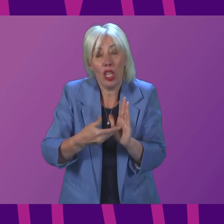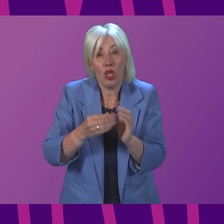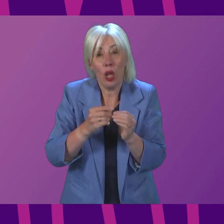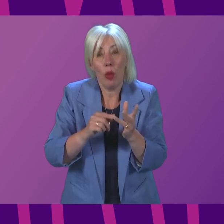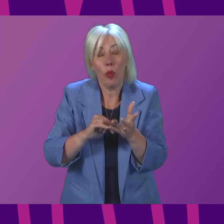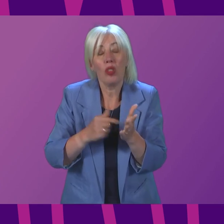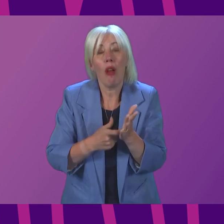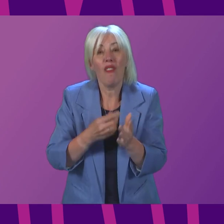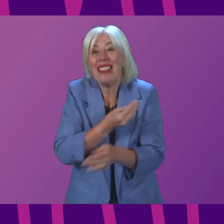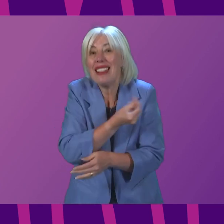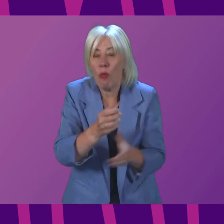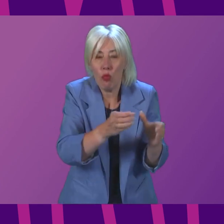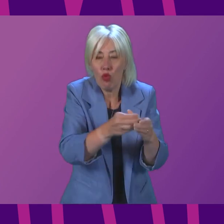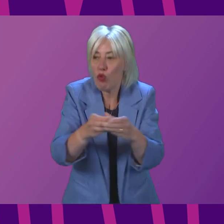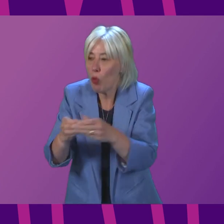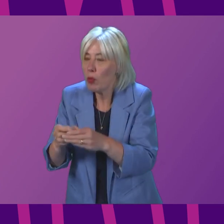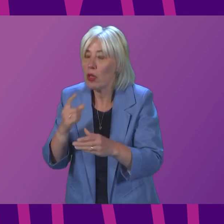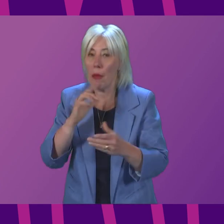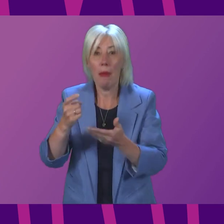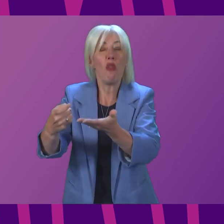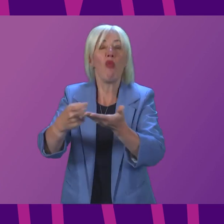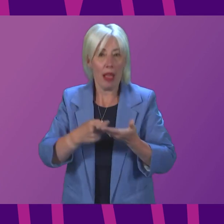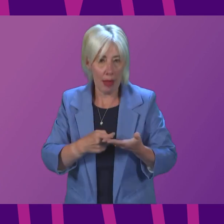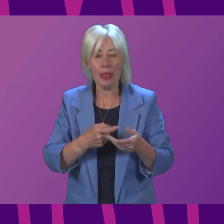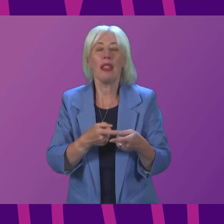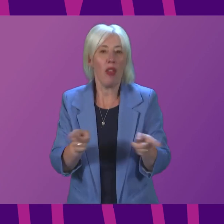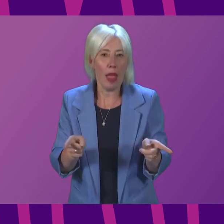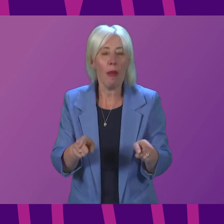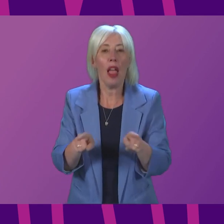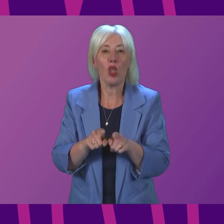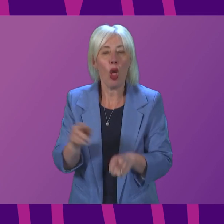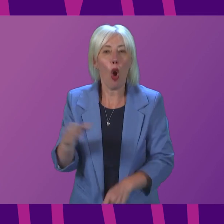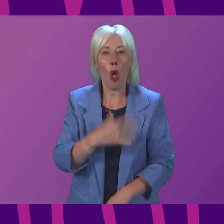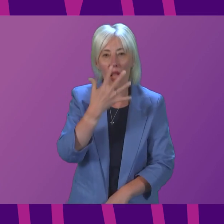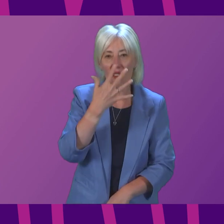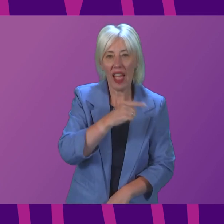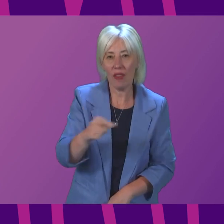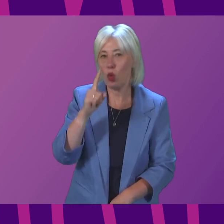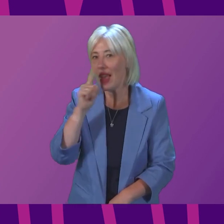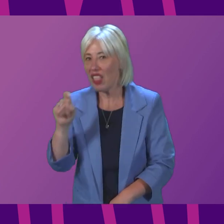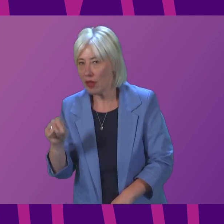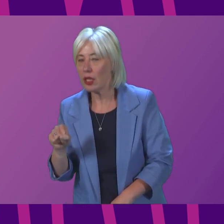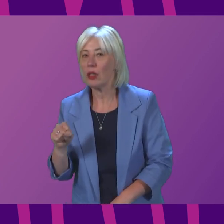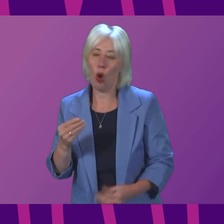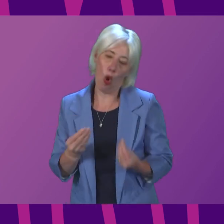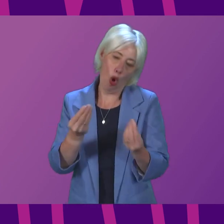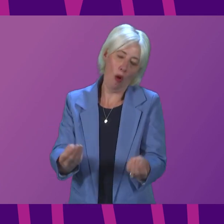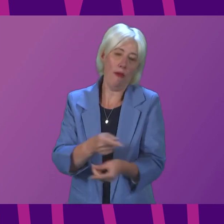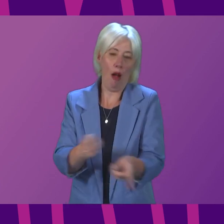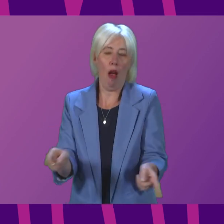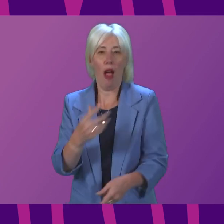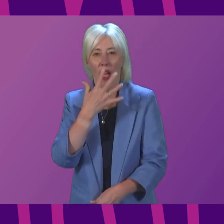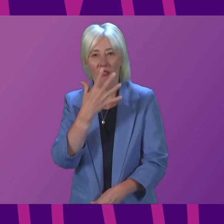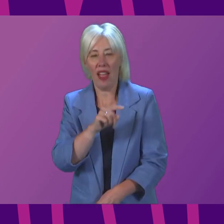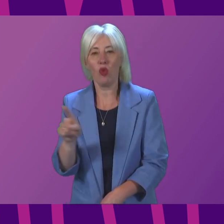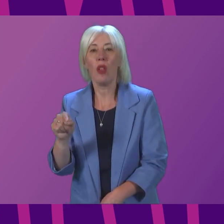certain groups of the population where that has been recommended and of course vaccination for all five to 11 year olds or the offer of vaccination for all five